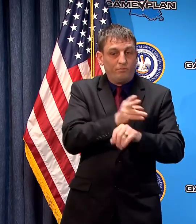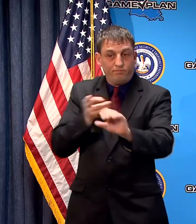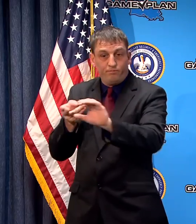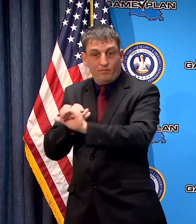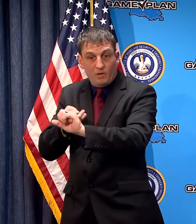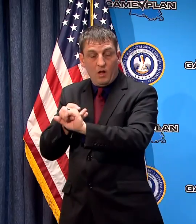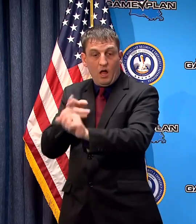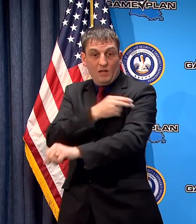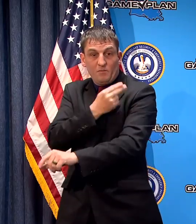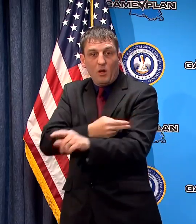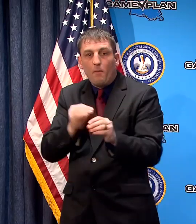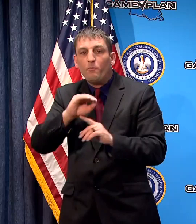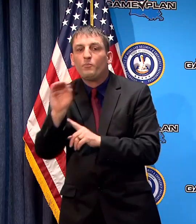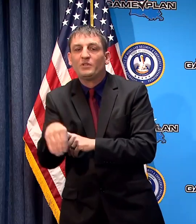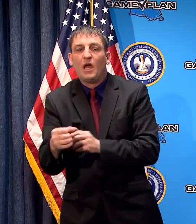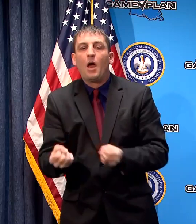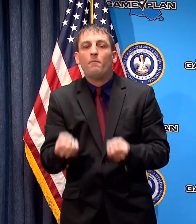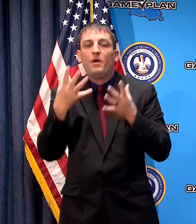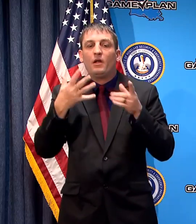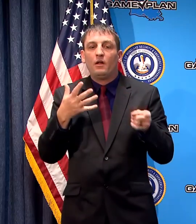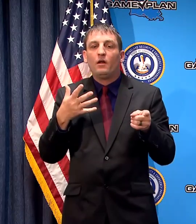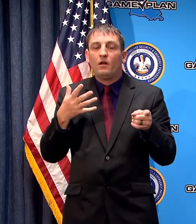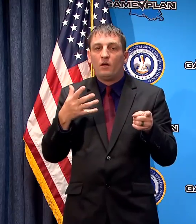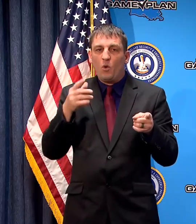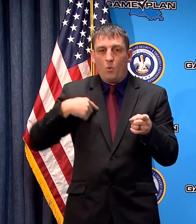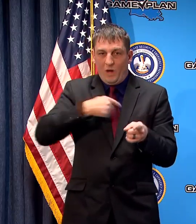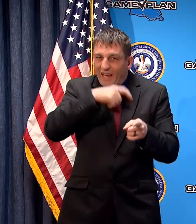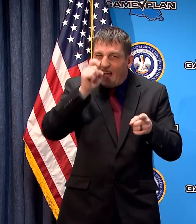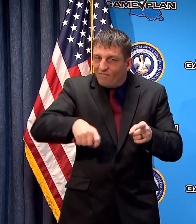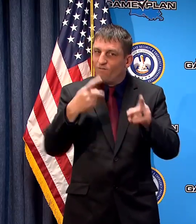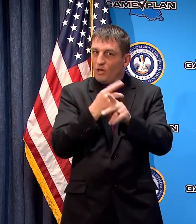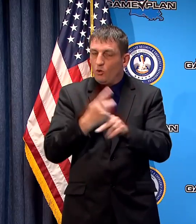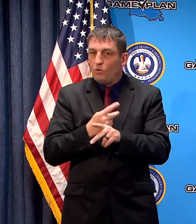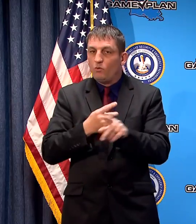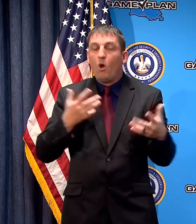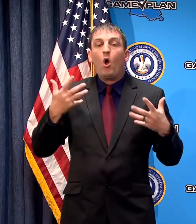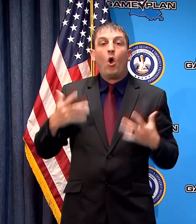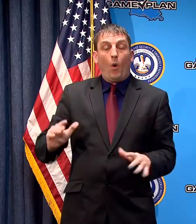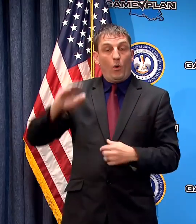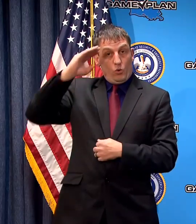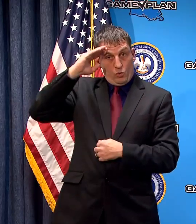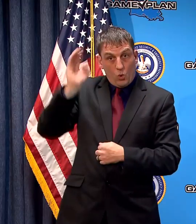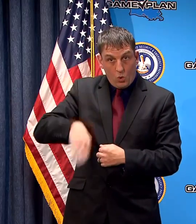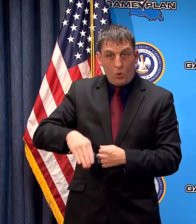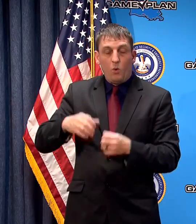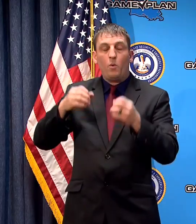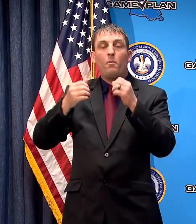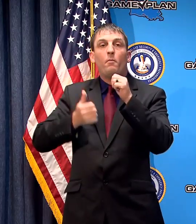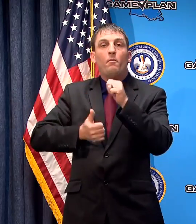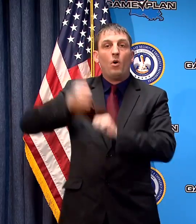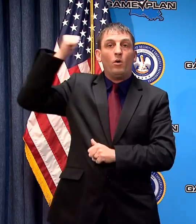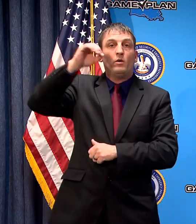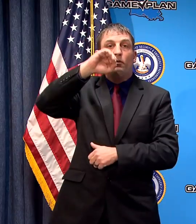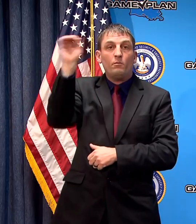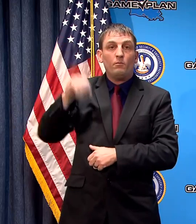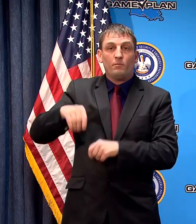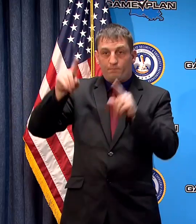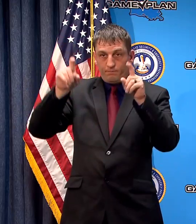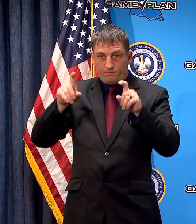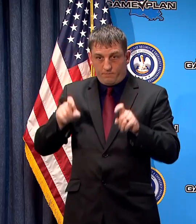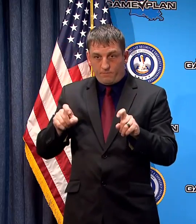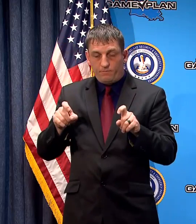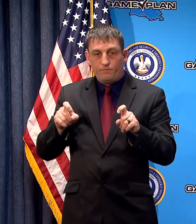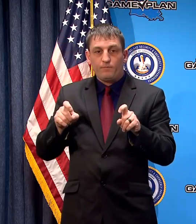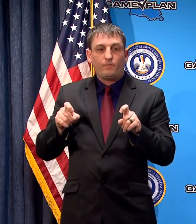have this test result what percentage are actually going to require hospitalization we know that the vast majority of the tests administered